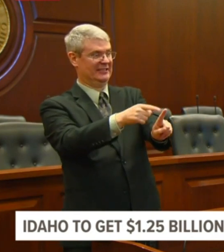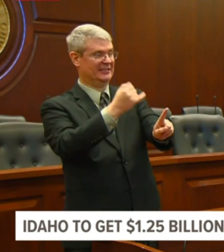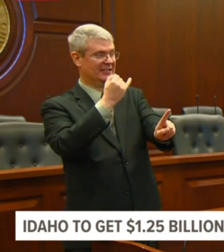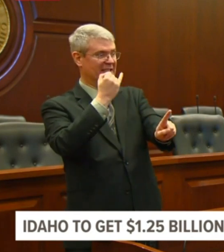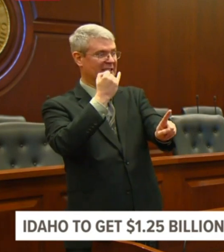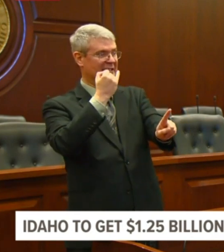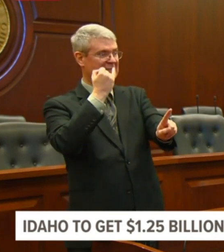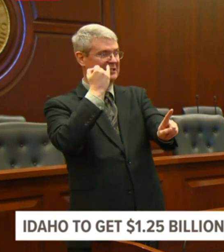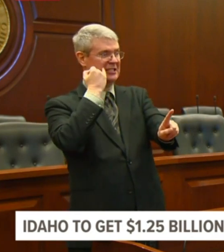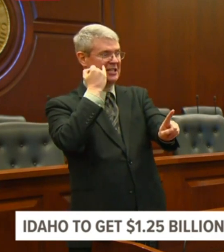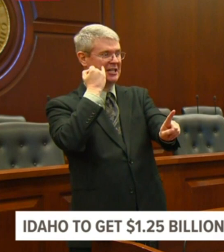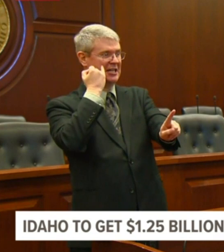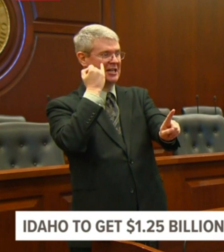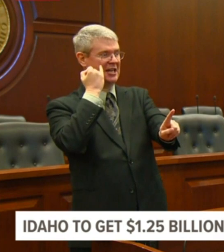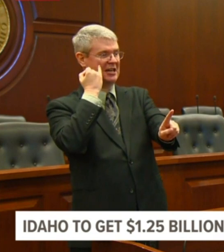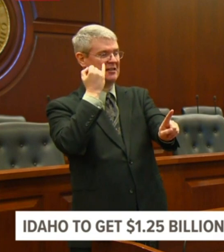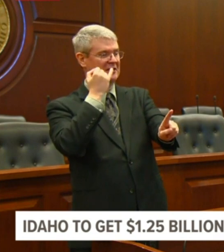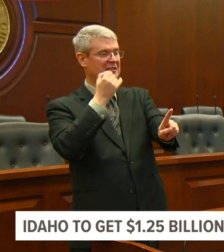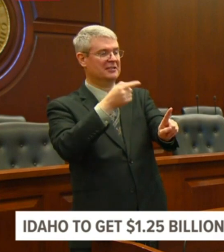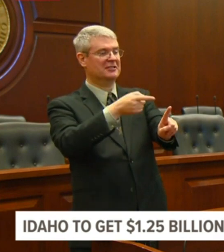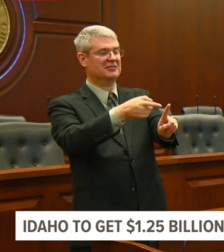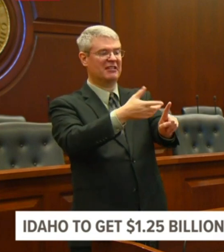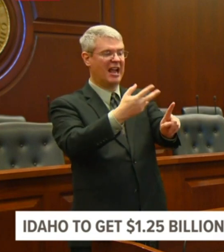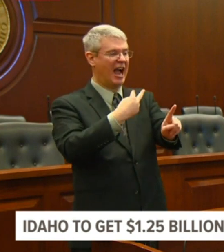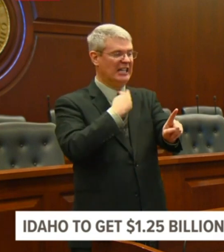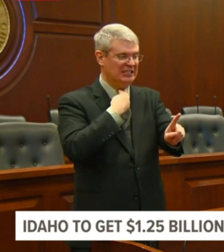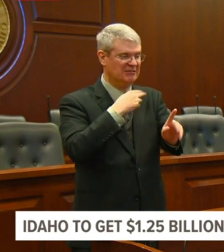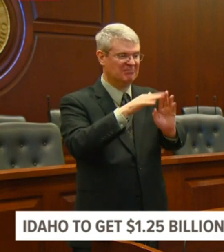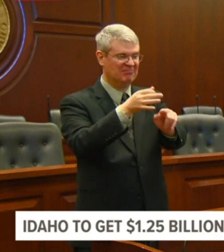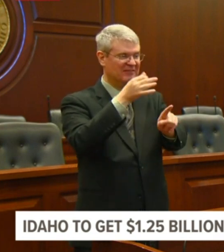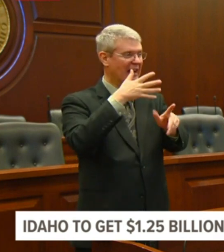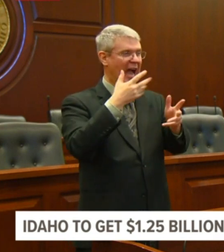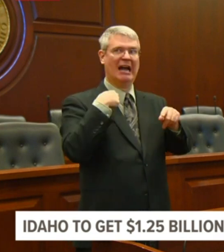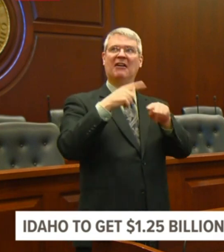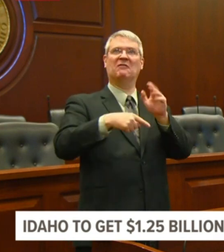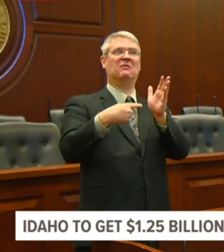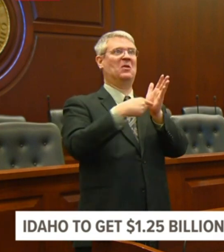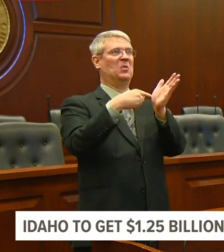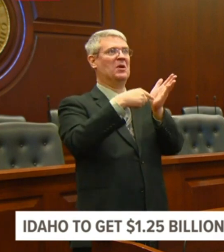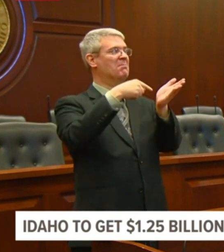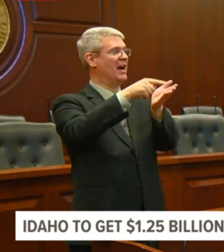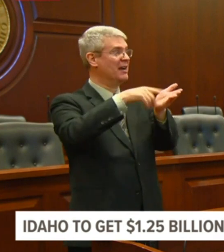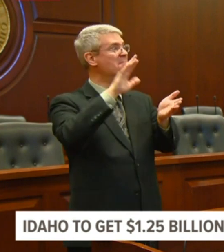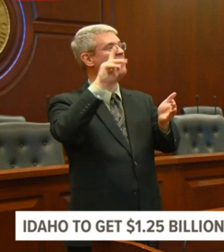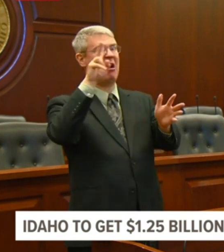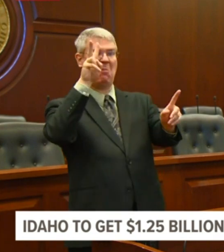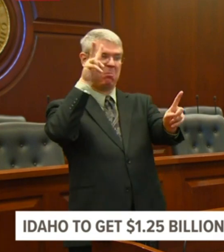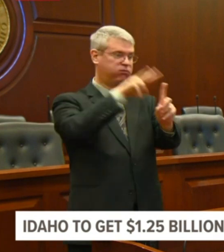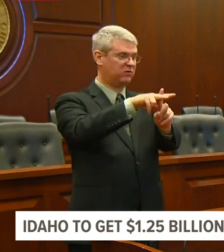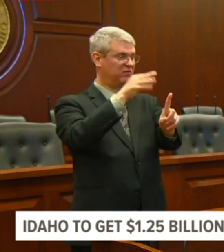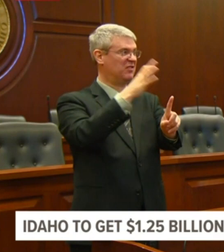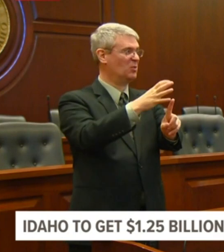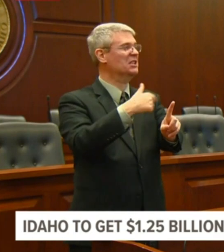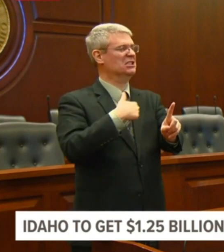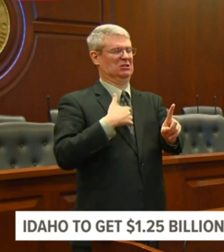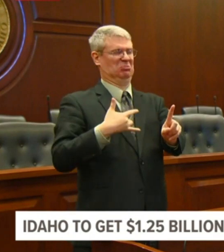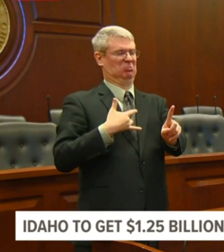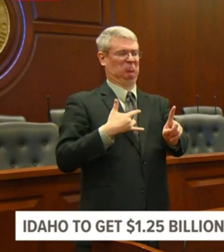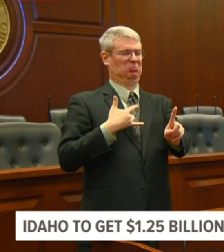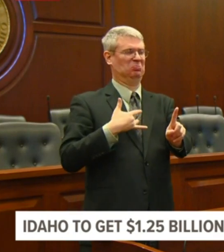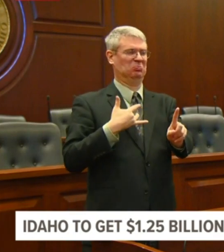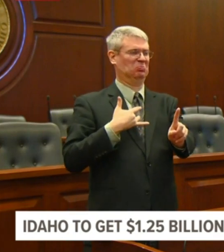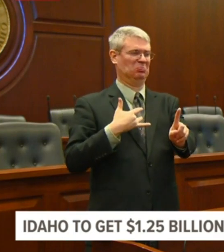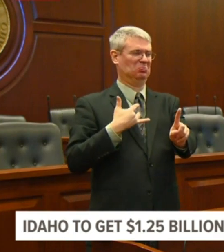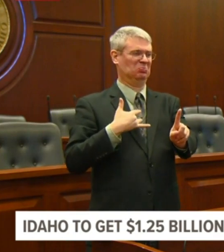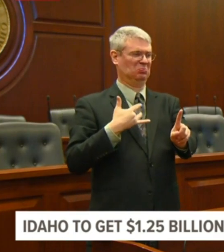slowed down. And the other advice I'm giving them is this isn't necessarily a good time to be evicting people, because there might not be anybody